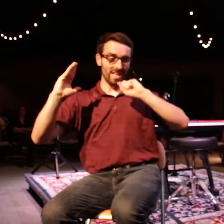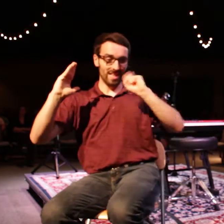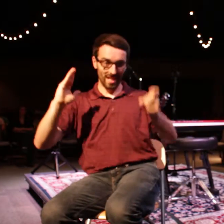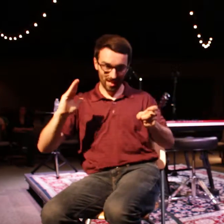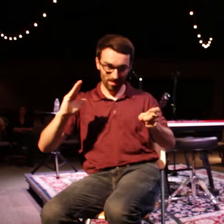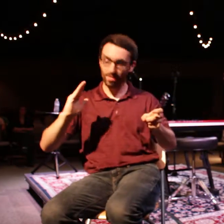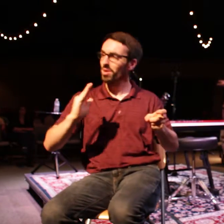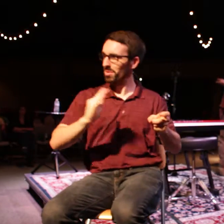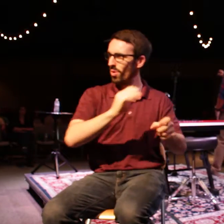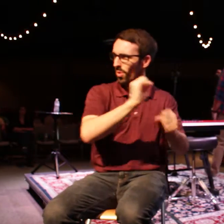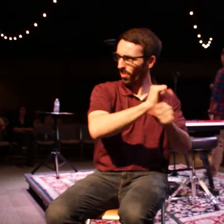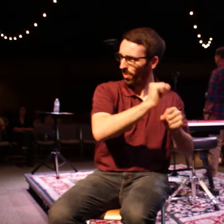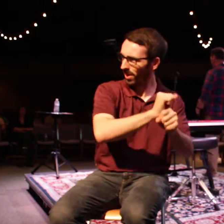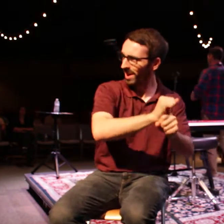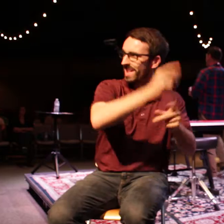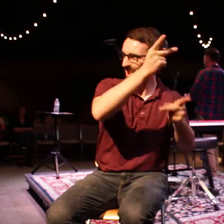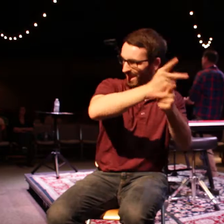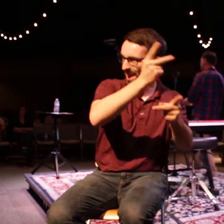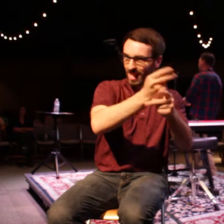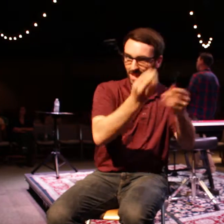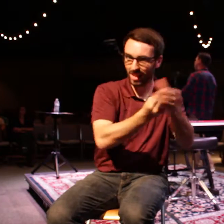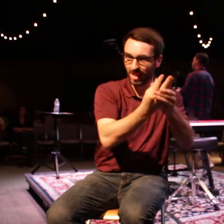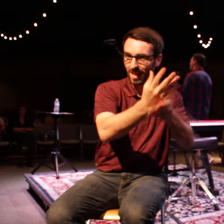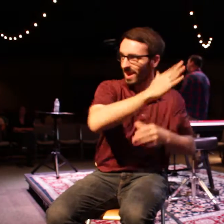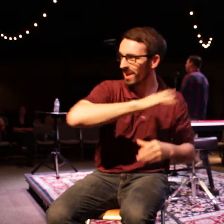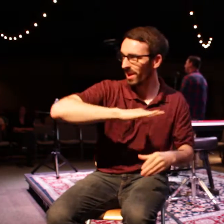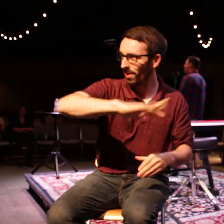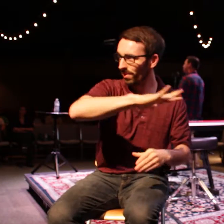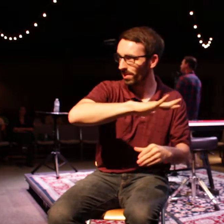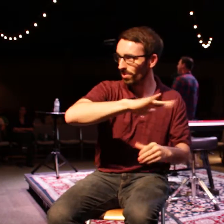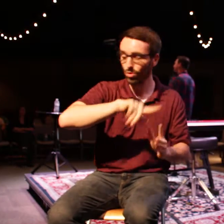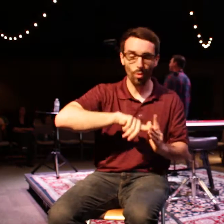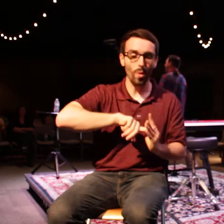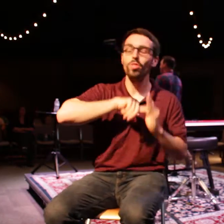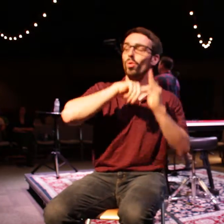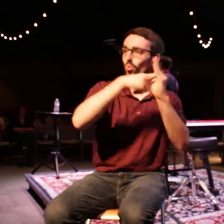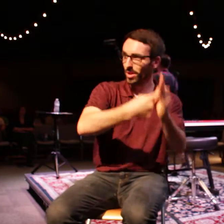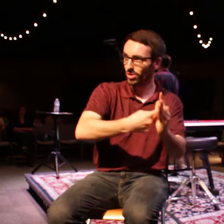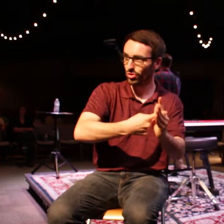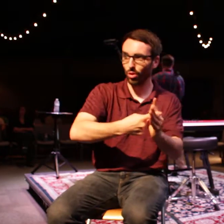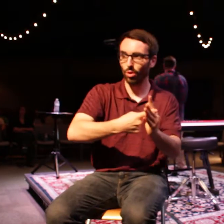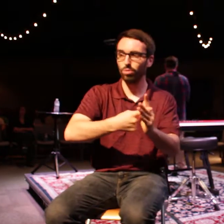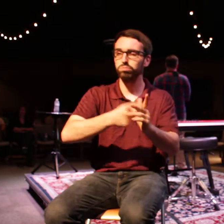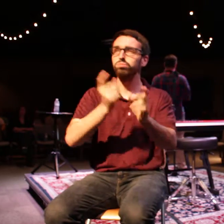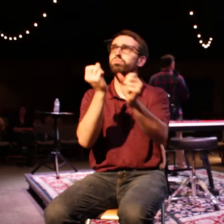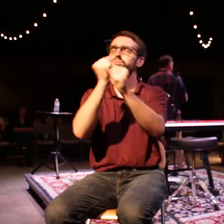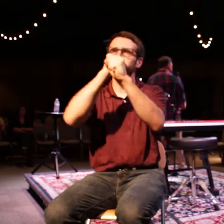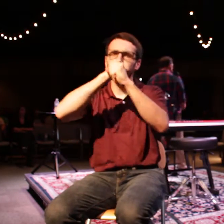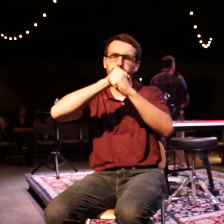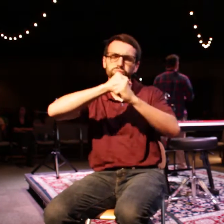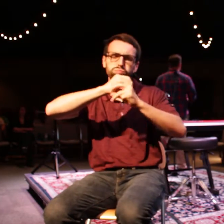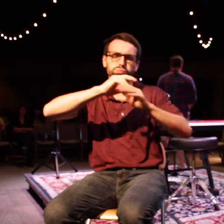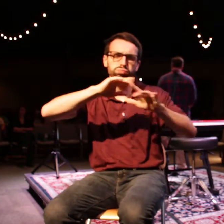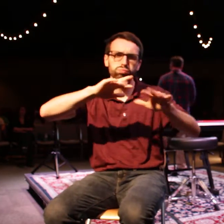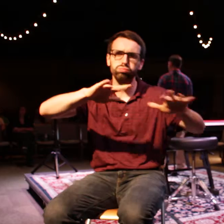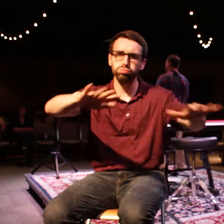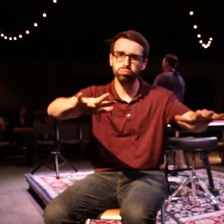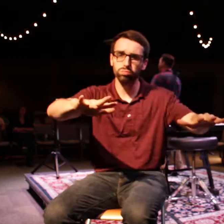So, there's work in the original creation. It's part of God's design that man would have work that would bring him meaning and fulfillment and